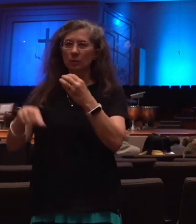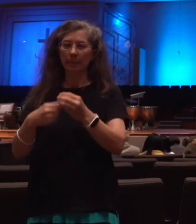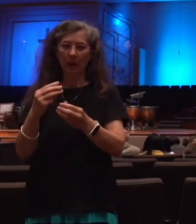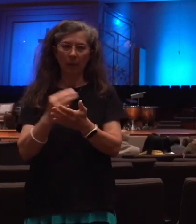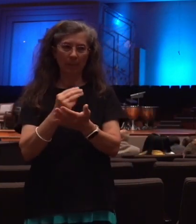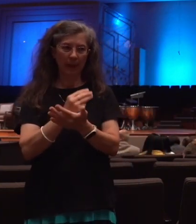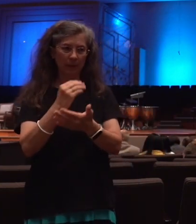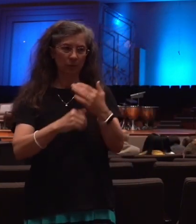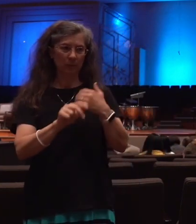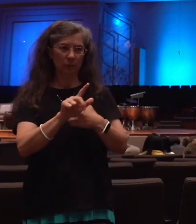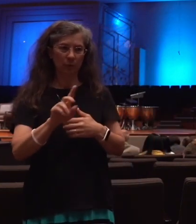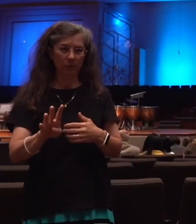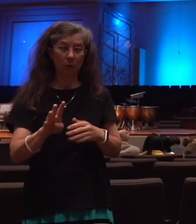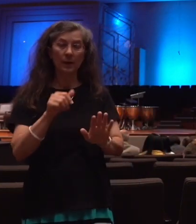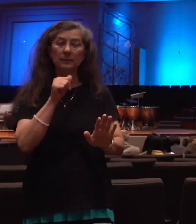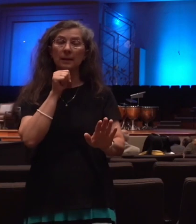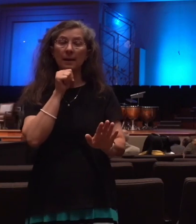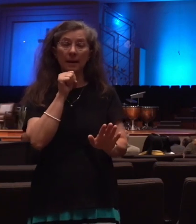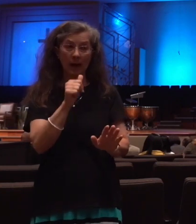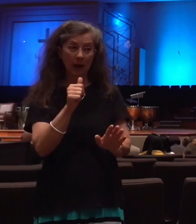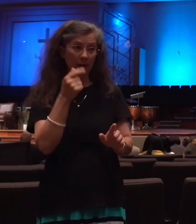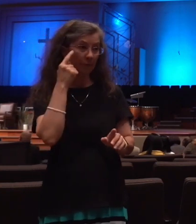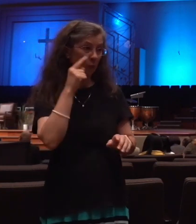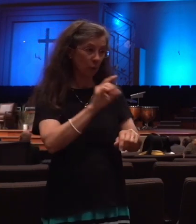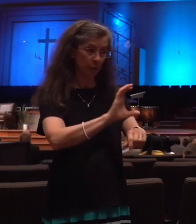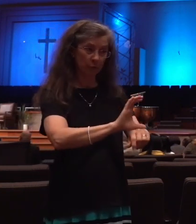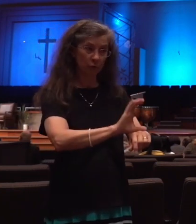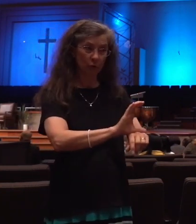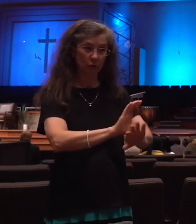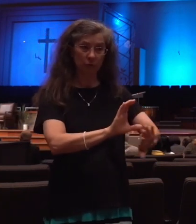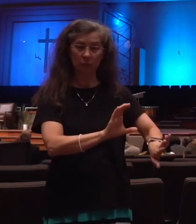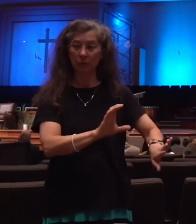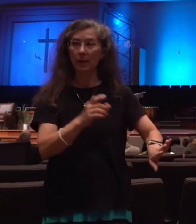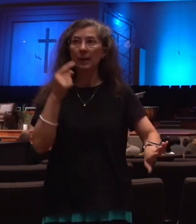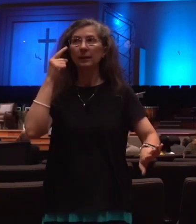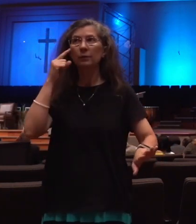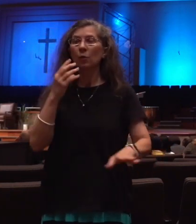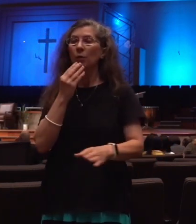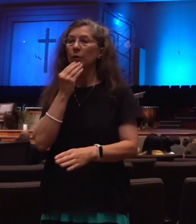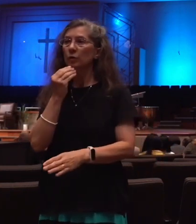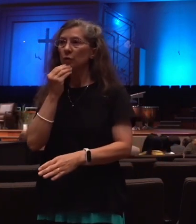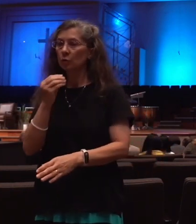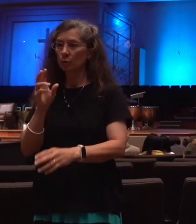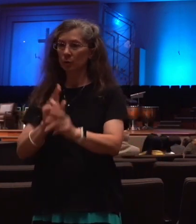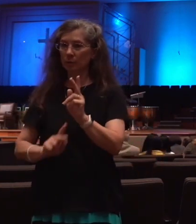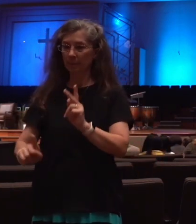whole lot of trouble. This is not about the church. This is about the tribulation period leading into the second coming.